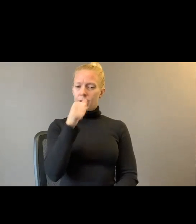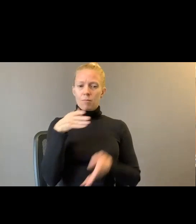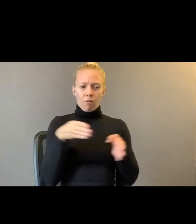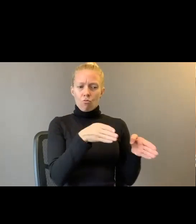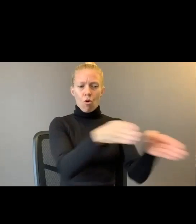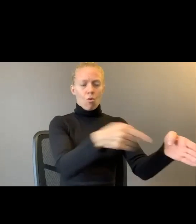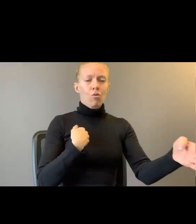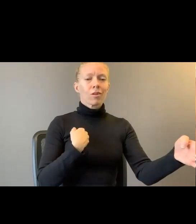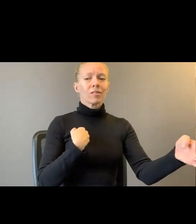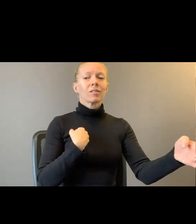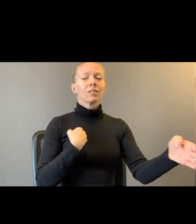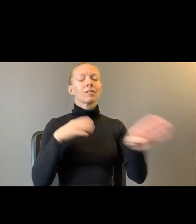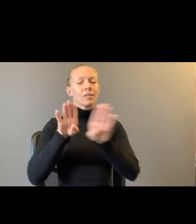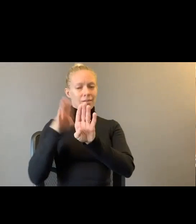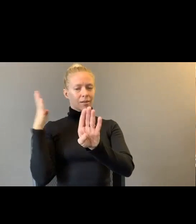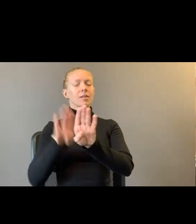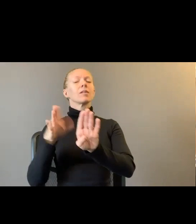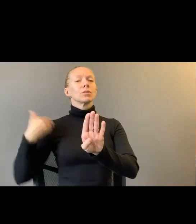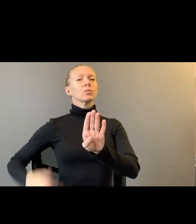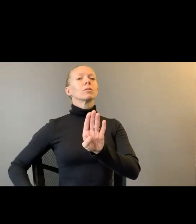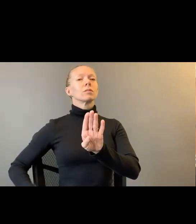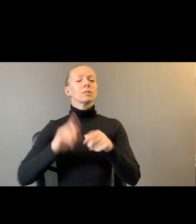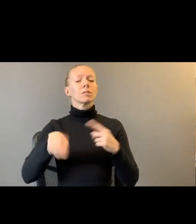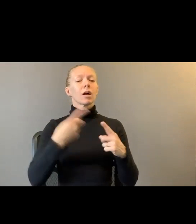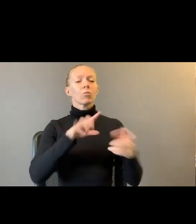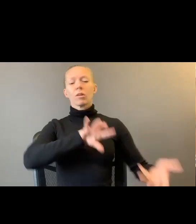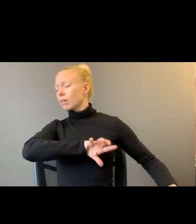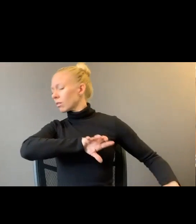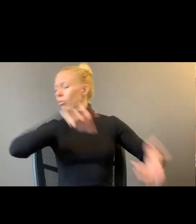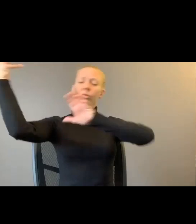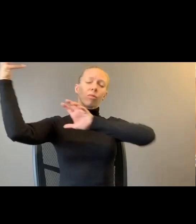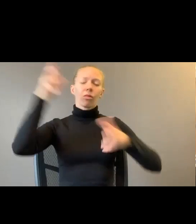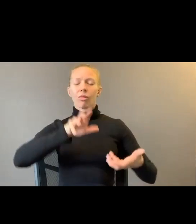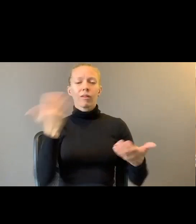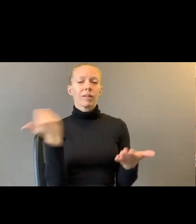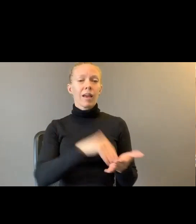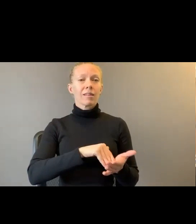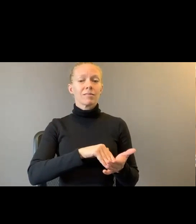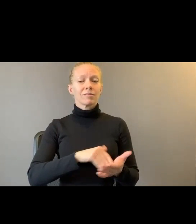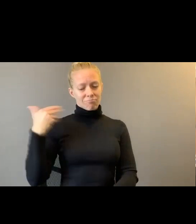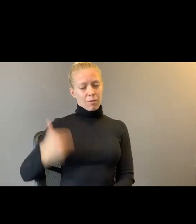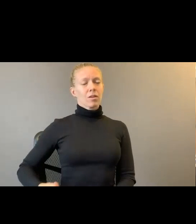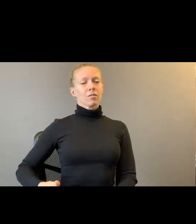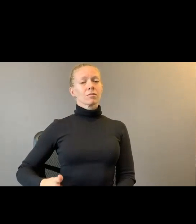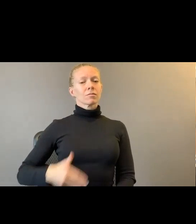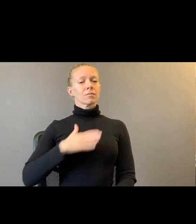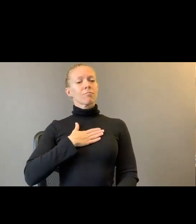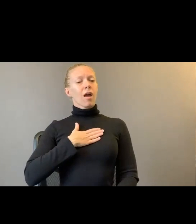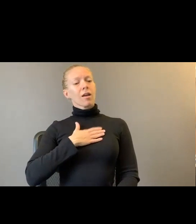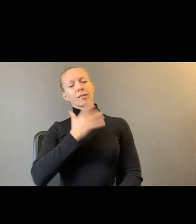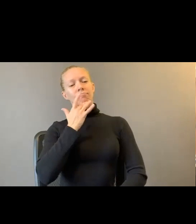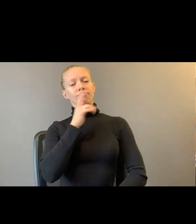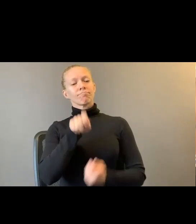And when things fall apart again, I'll be here. My rectangular shade of blue. I'm not